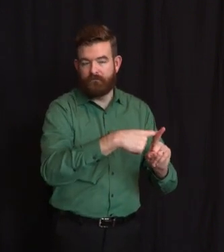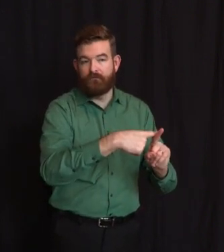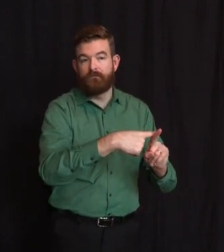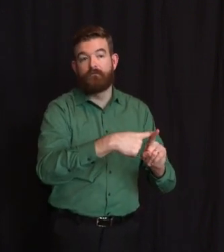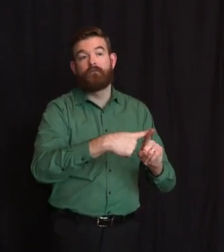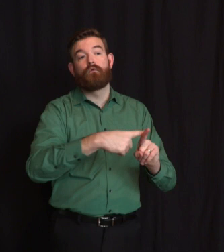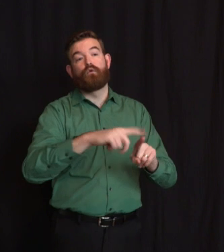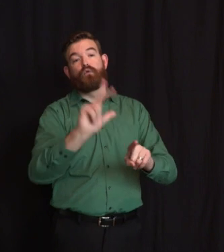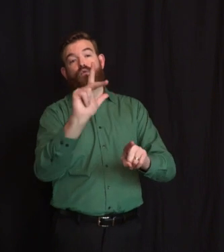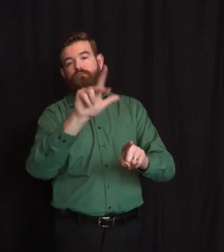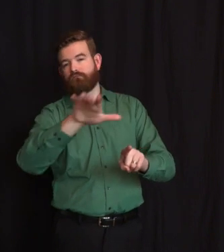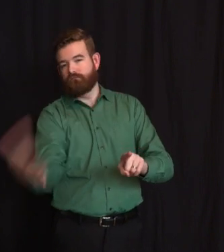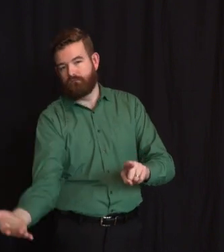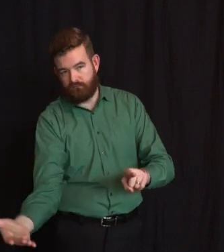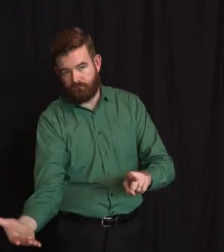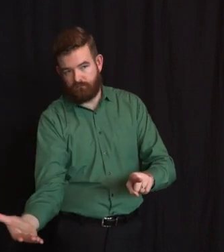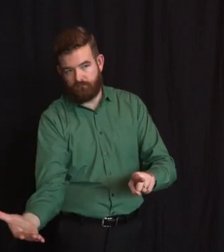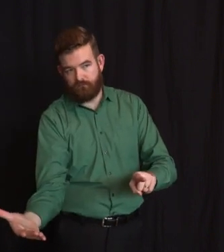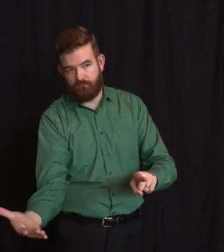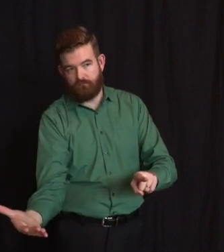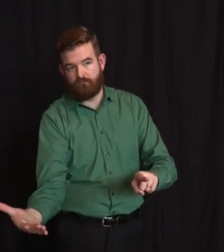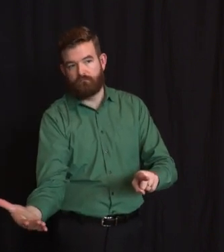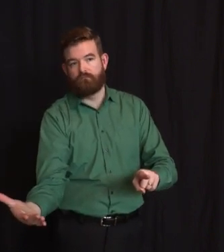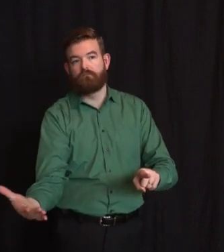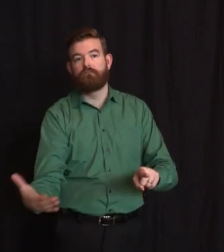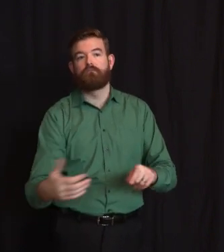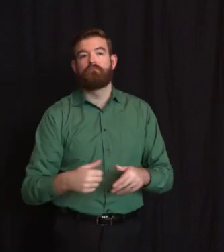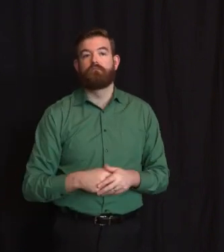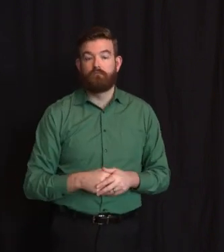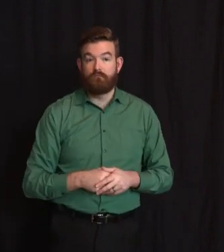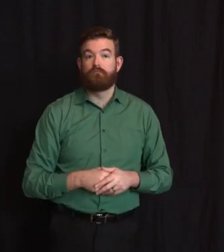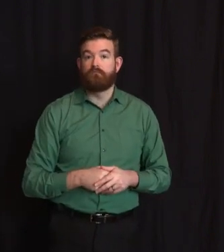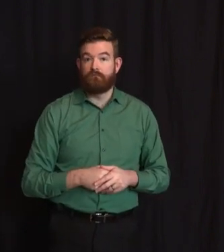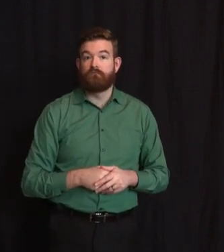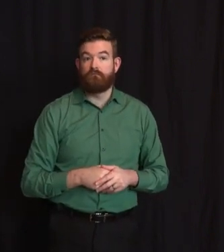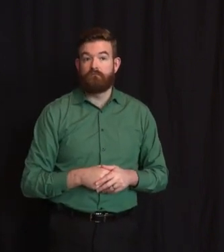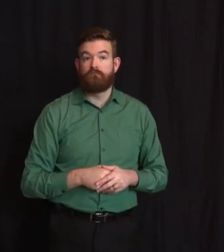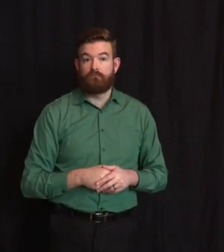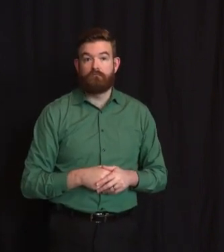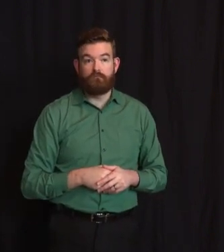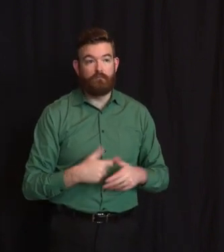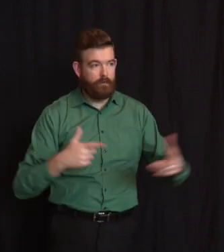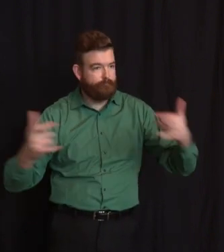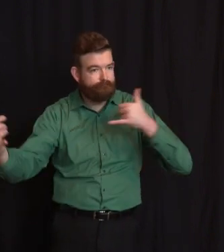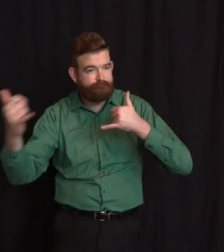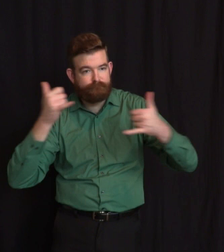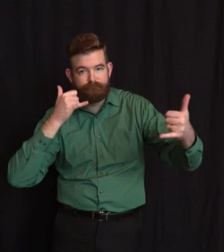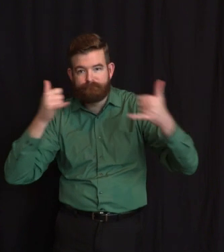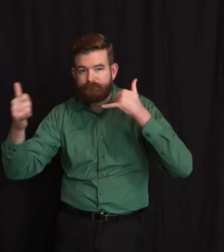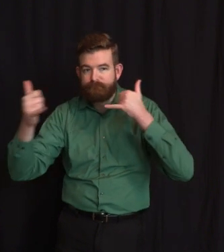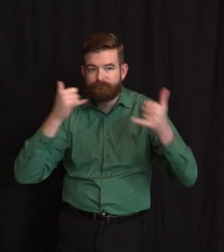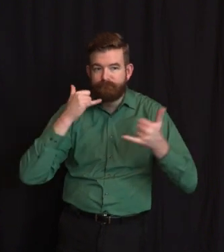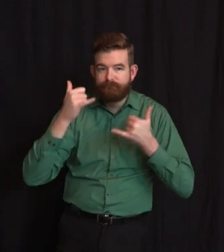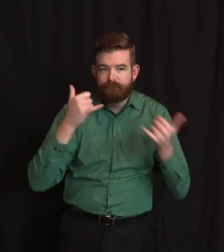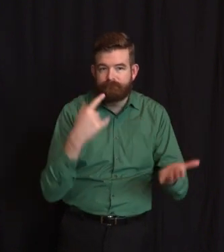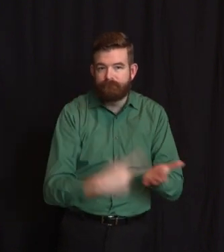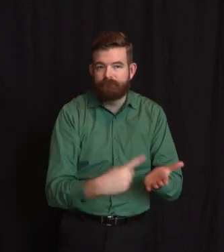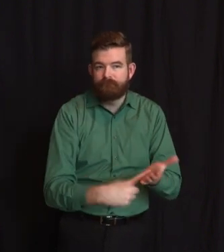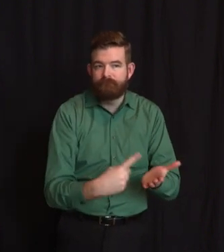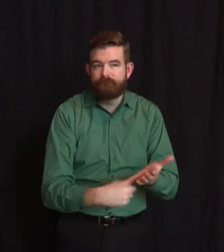I have received calls and have talked with a number of elected officials of these counties and